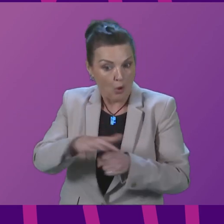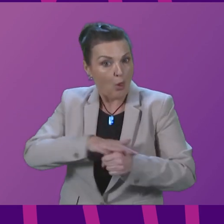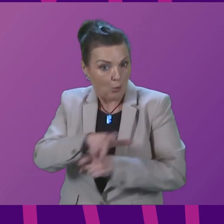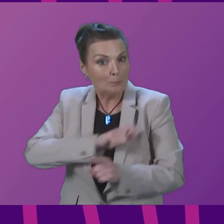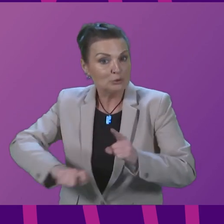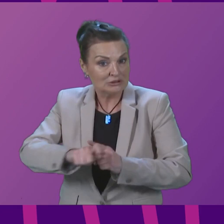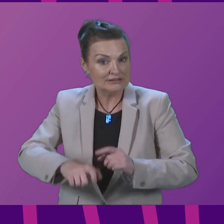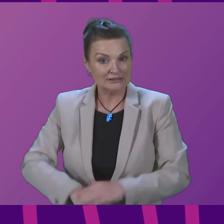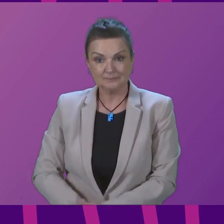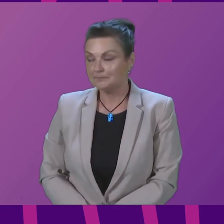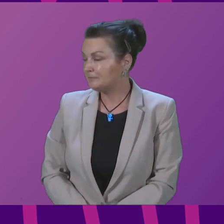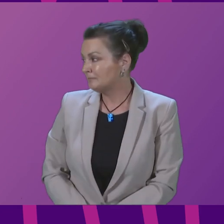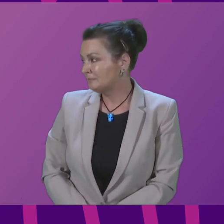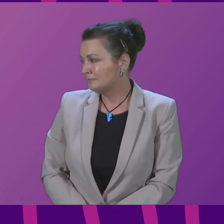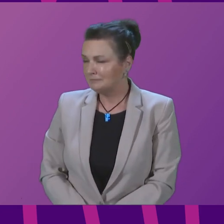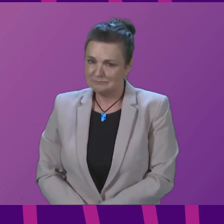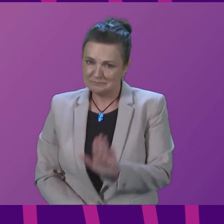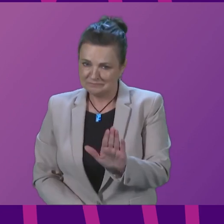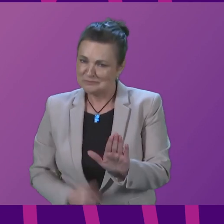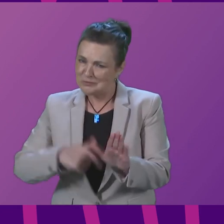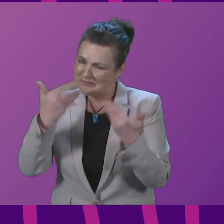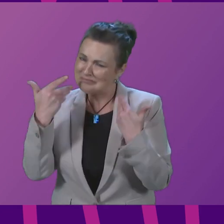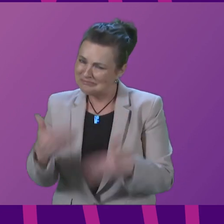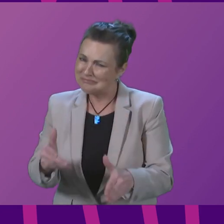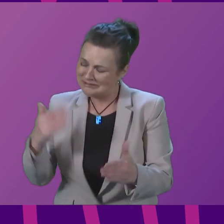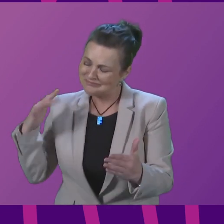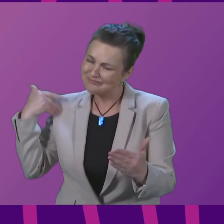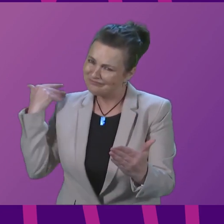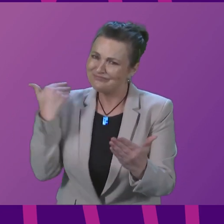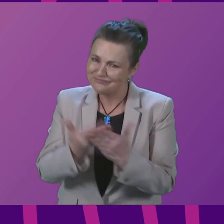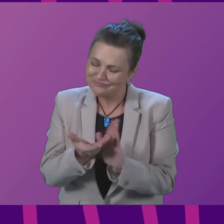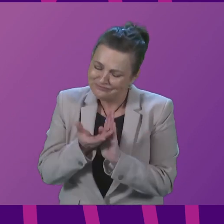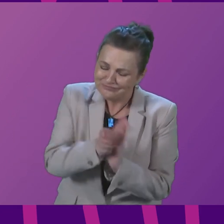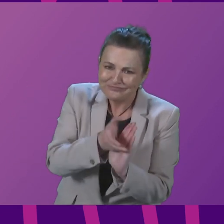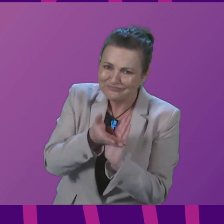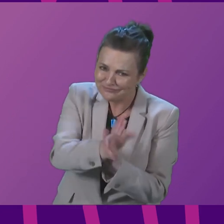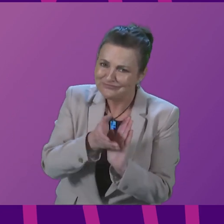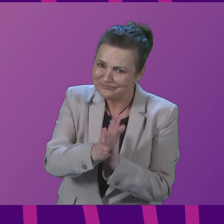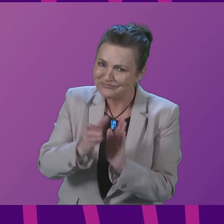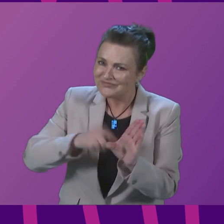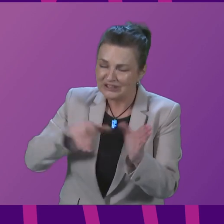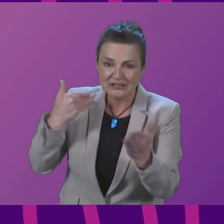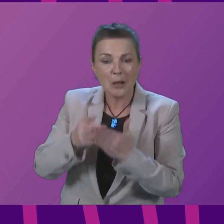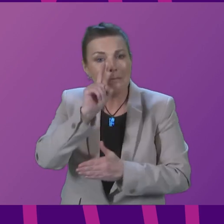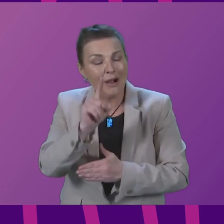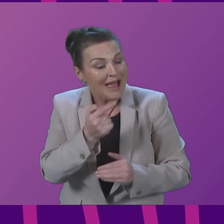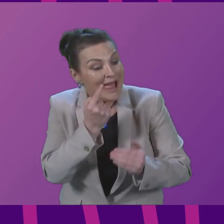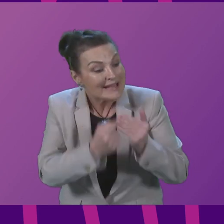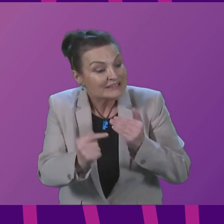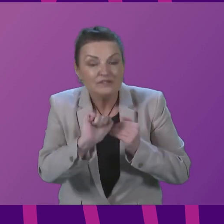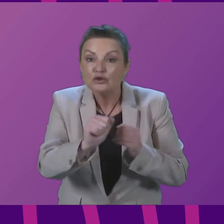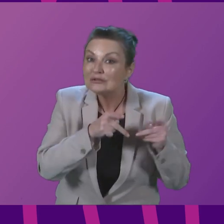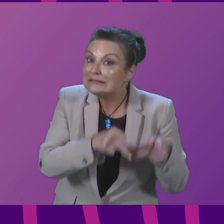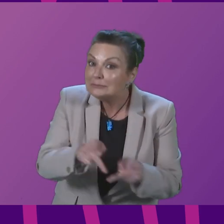sustained funding for local flood prevention schemes. Of course, the decisions on individual schemes and the ranking of schemes